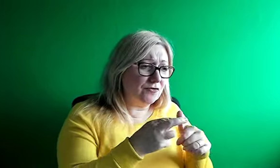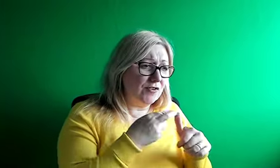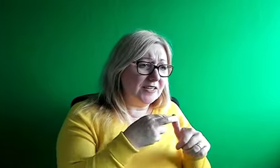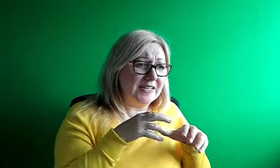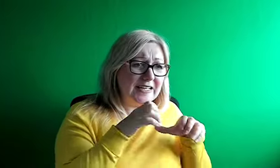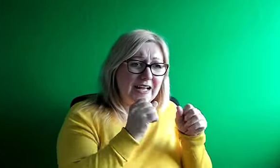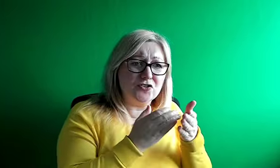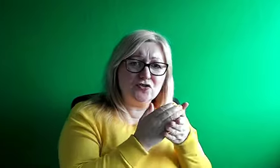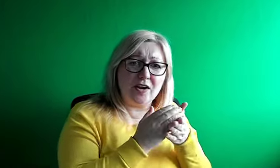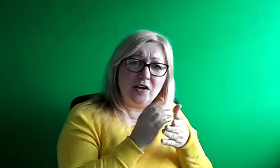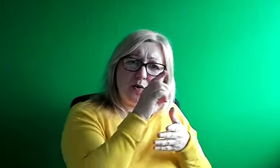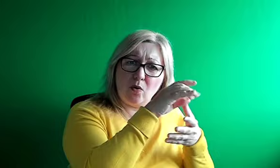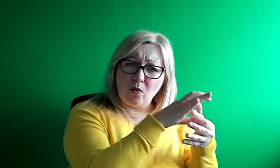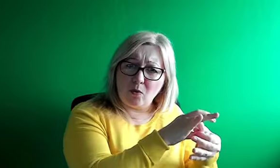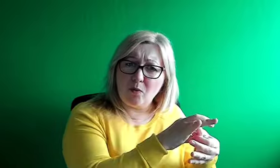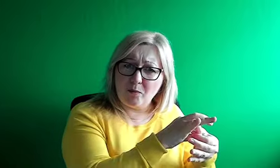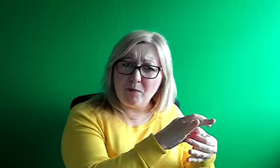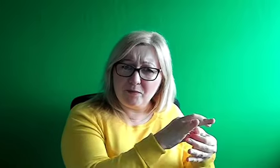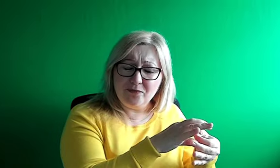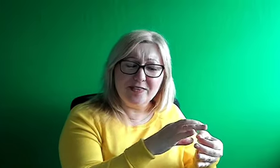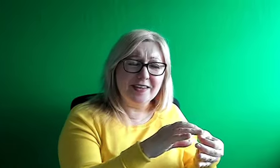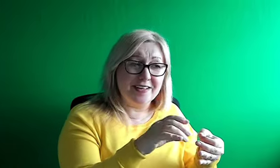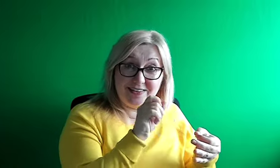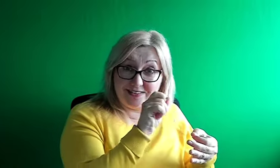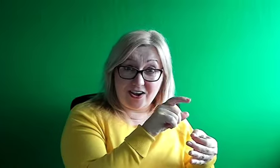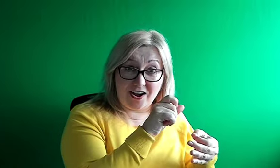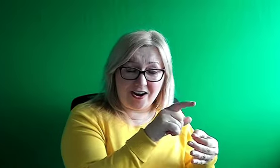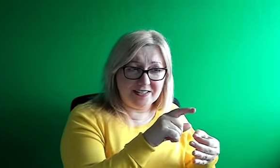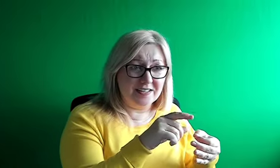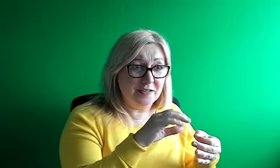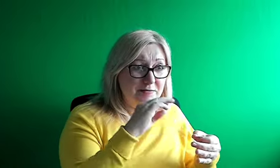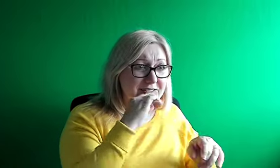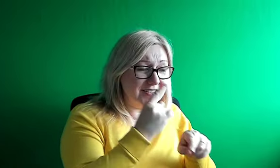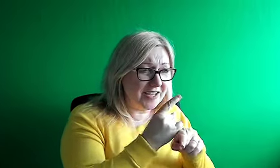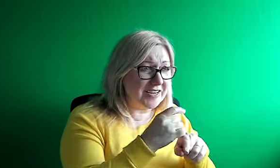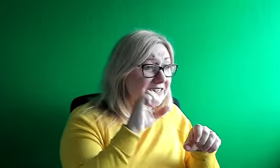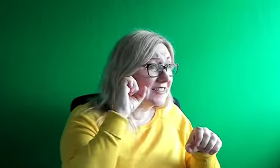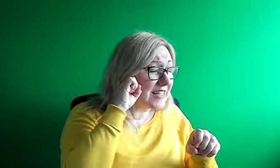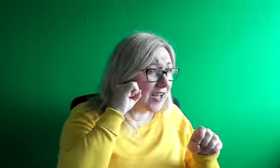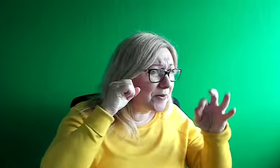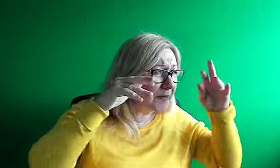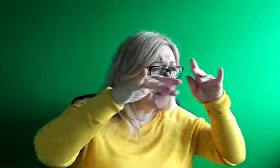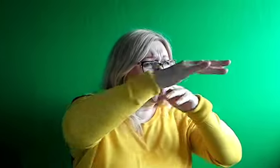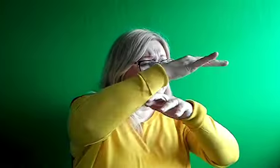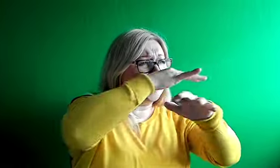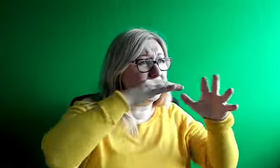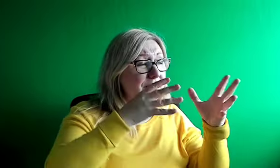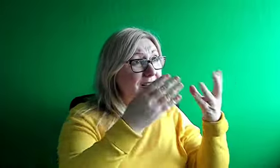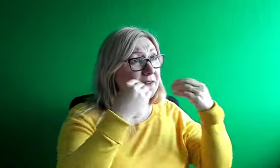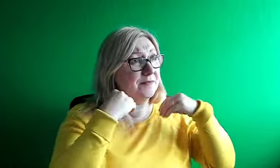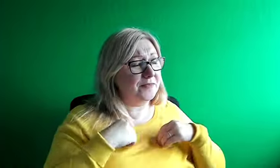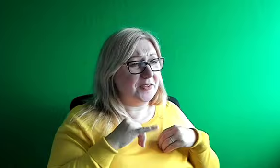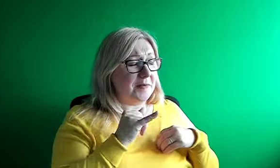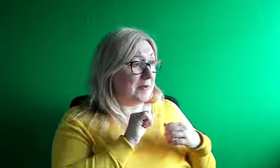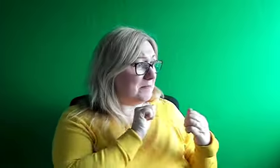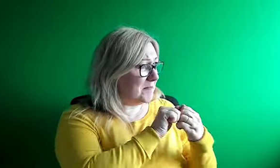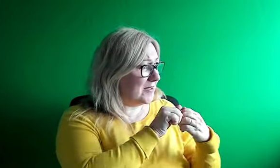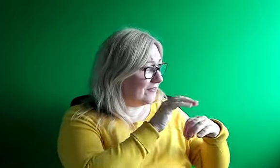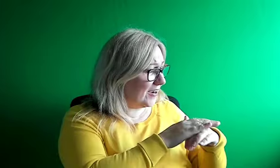is, I know what to get used to, but I kind of work with so many different families now, like I've a family where, you know, the whole family are hearing, the